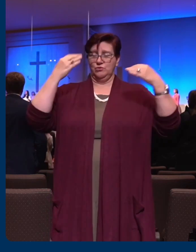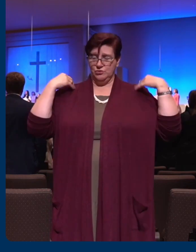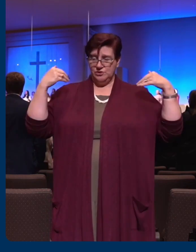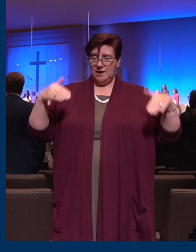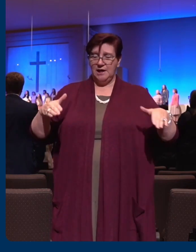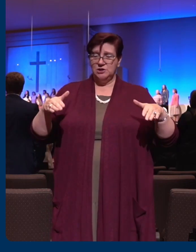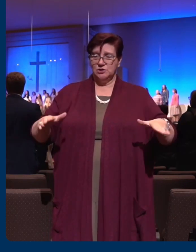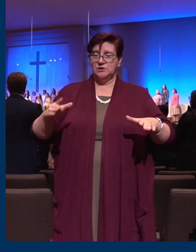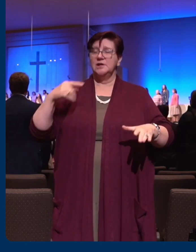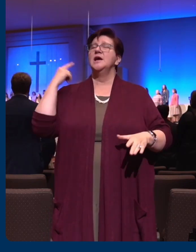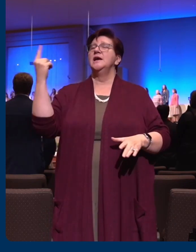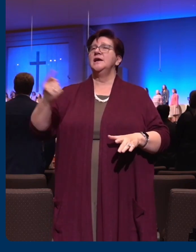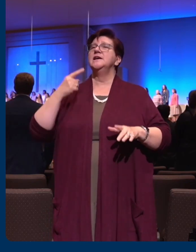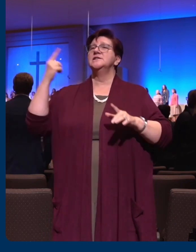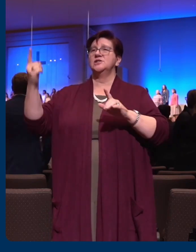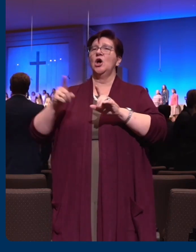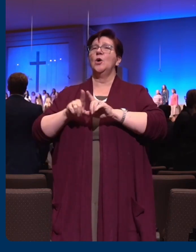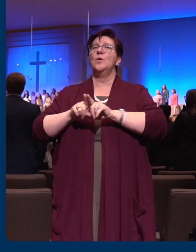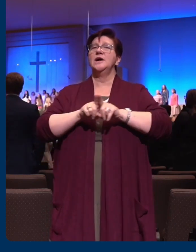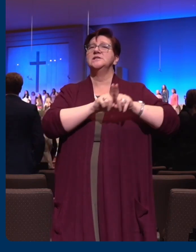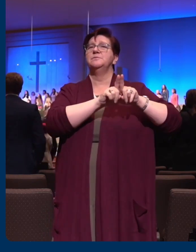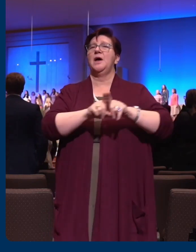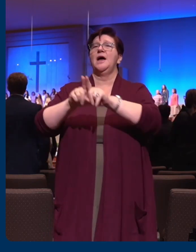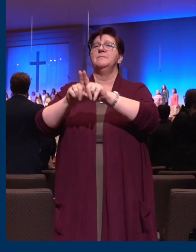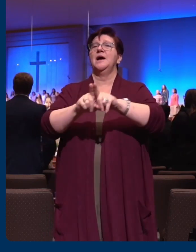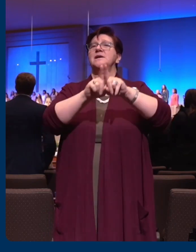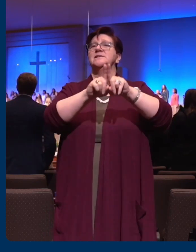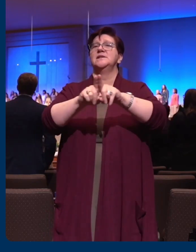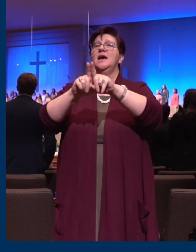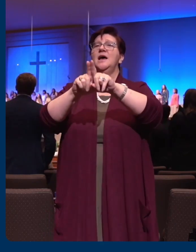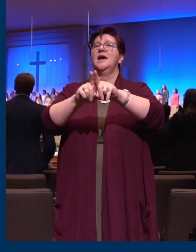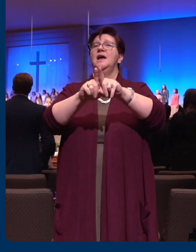armies is always by my side,